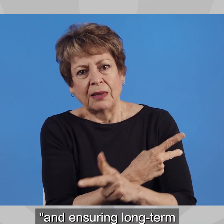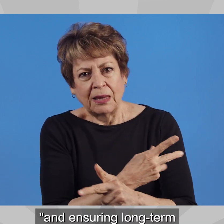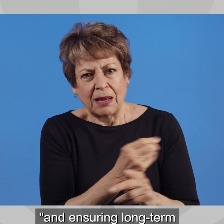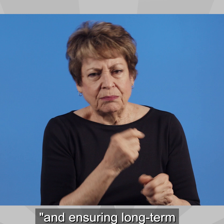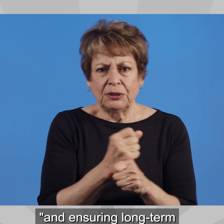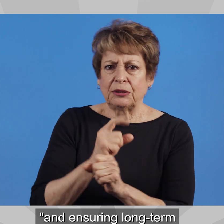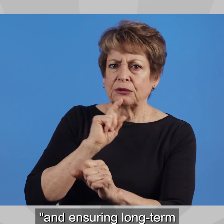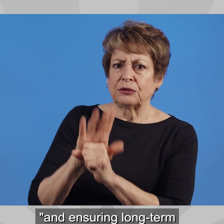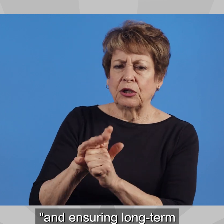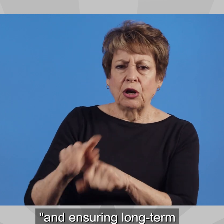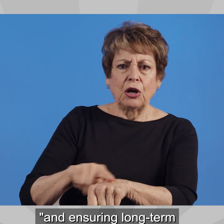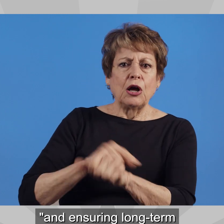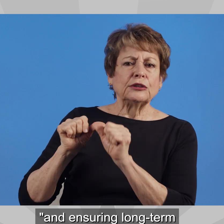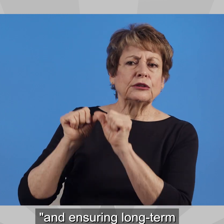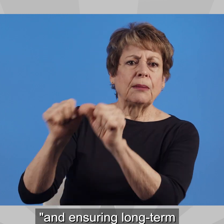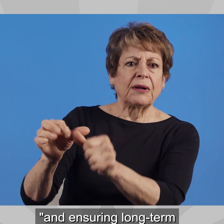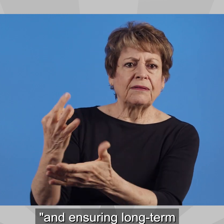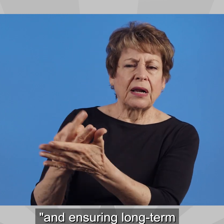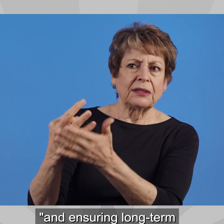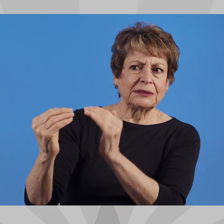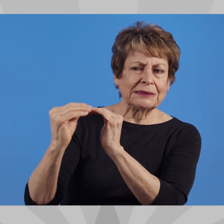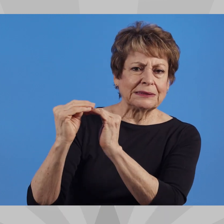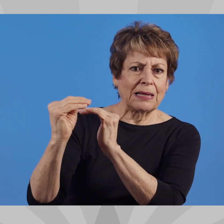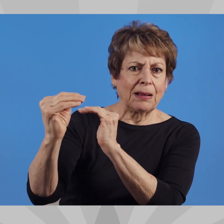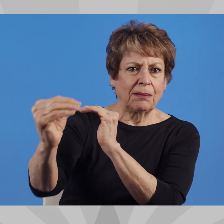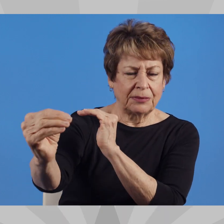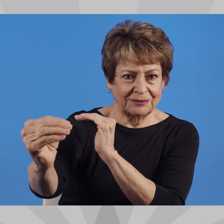AND ENSURING LONG-TERM FINANCIAL STABILITY.